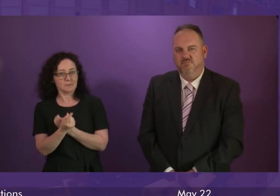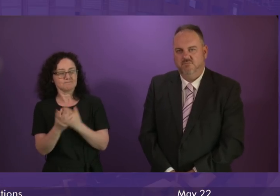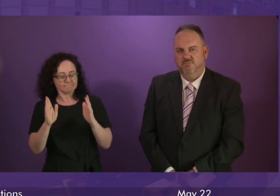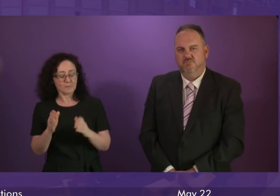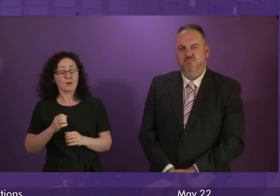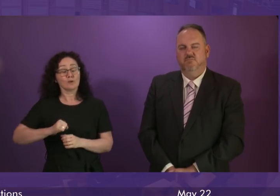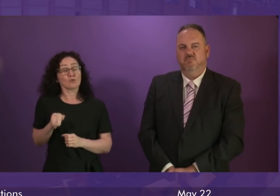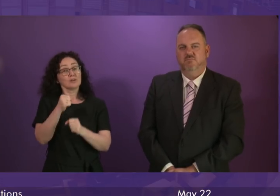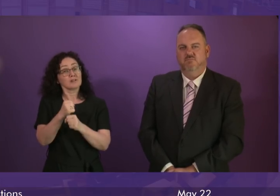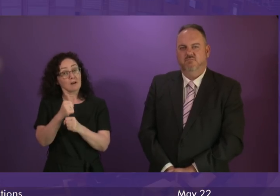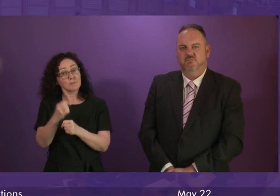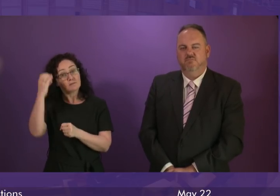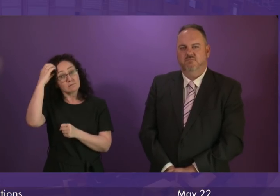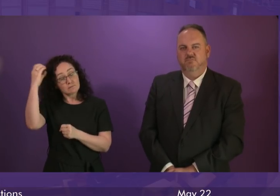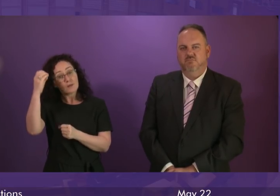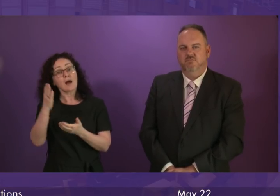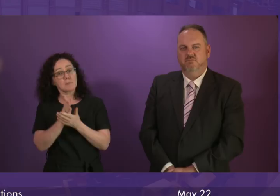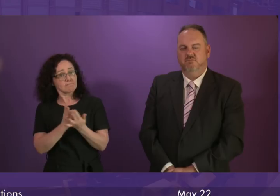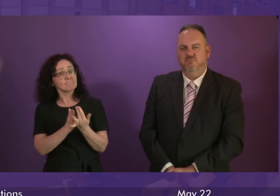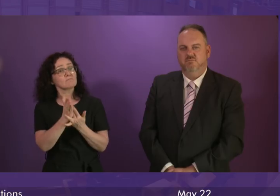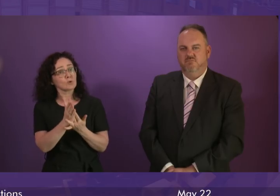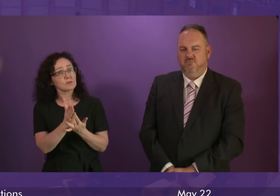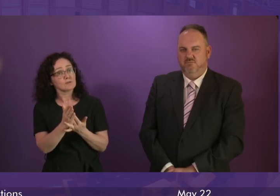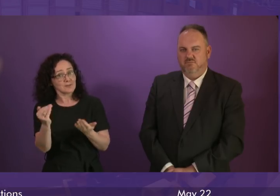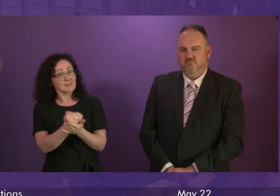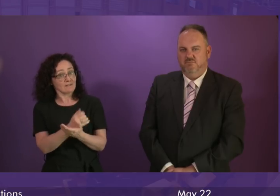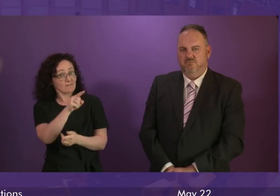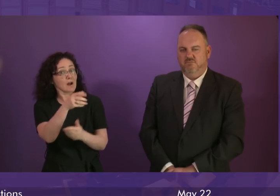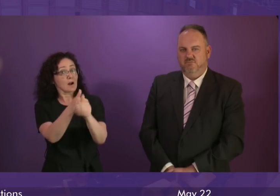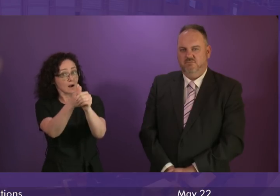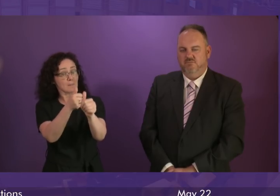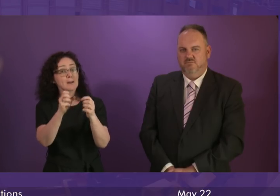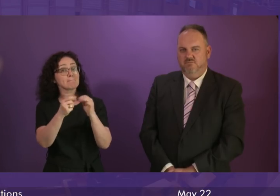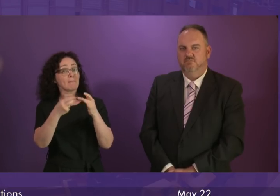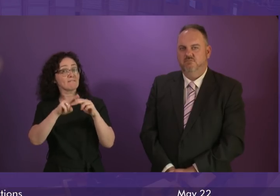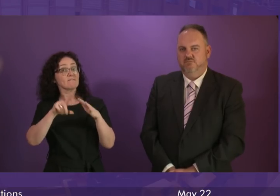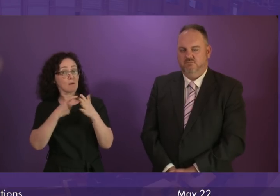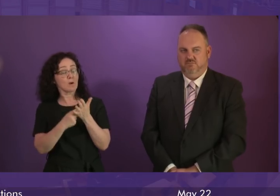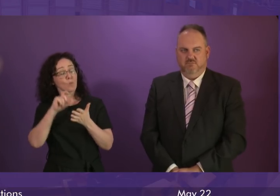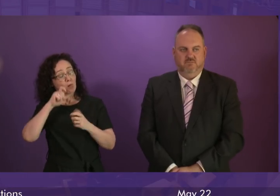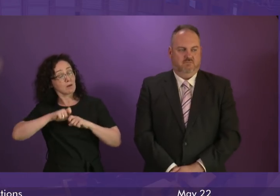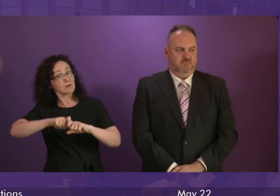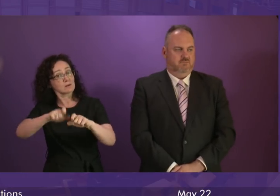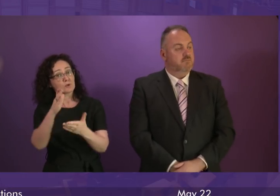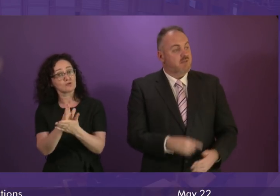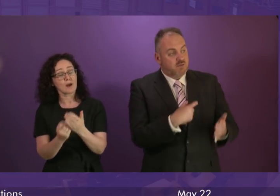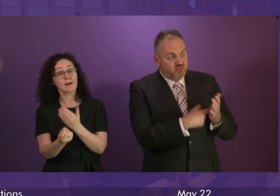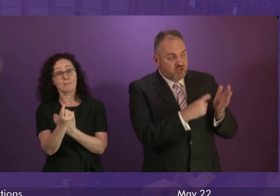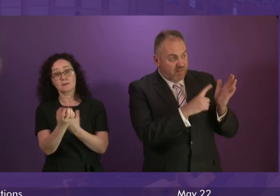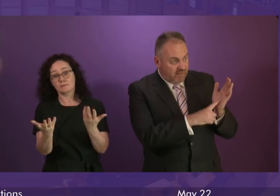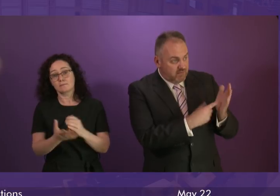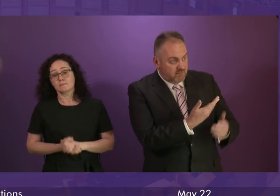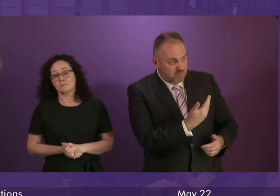want to see it have a positive, prosperous future, and we are determined to do everything we can to ensure that that is the case. Richard Leonard.